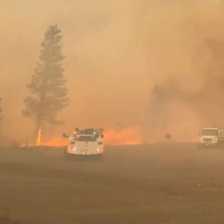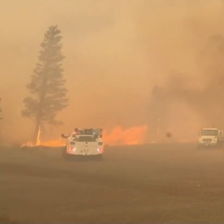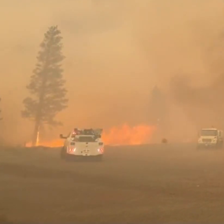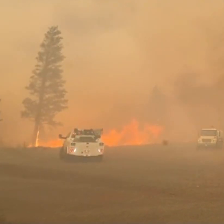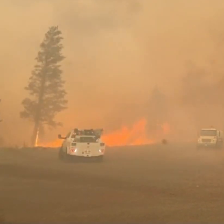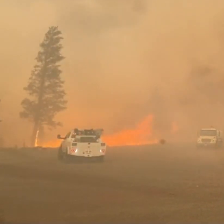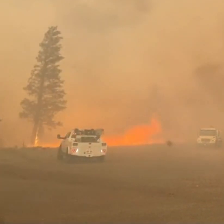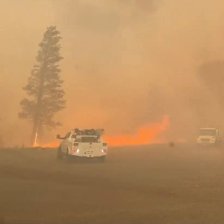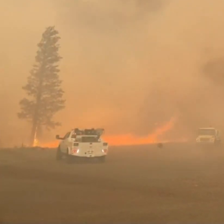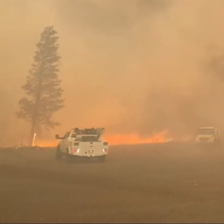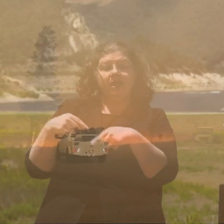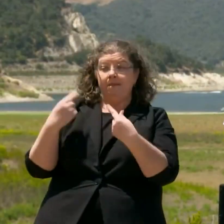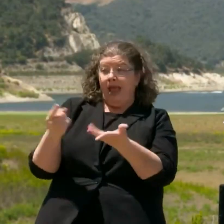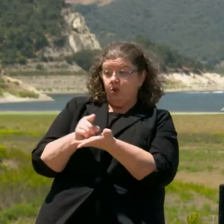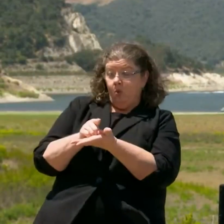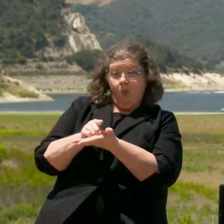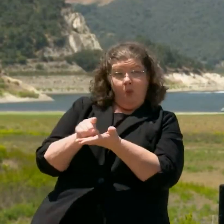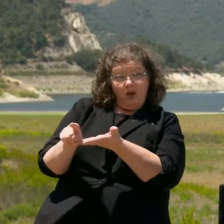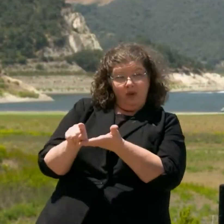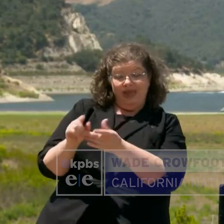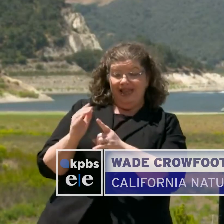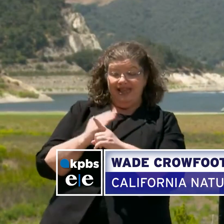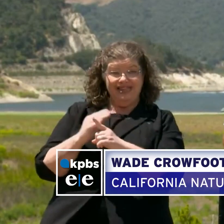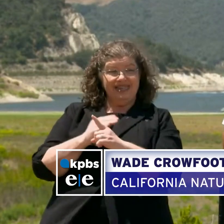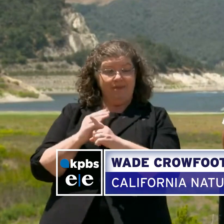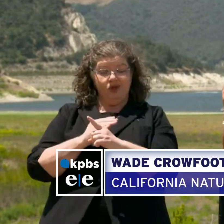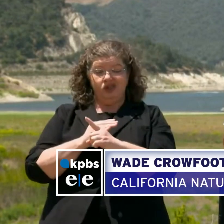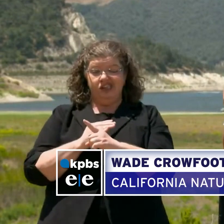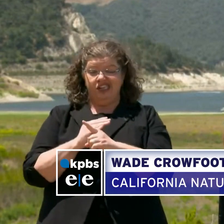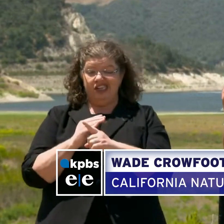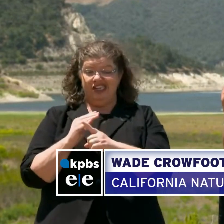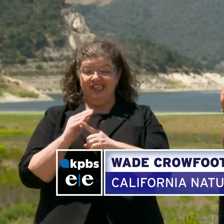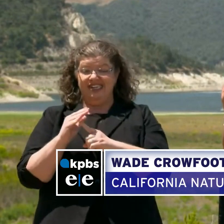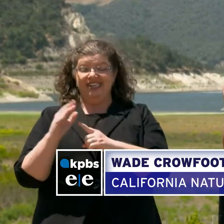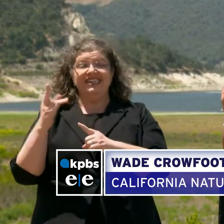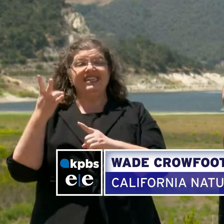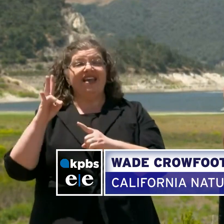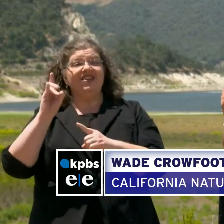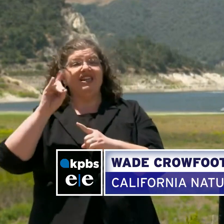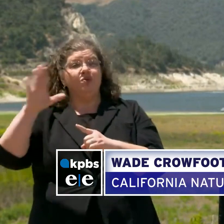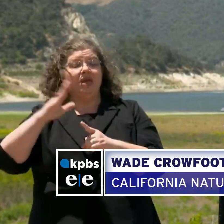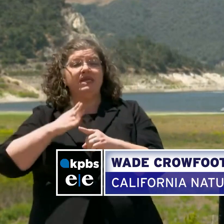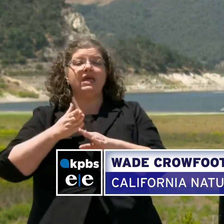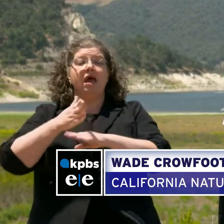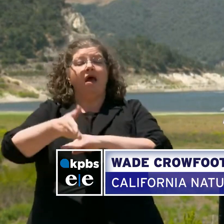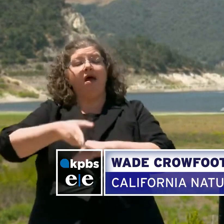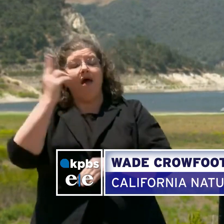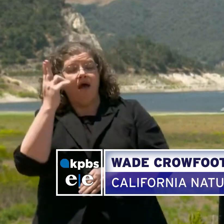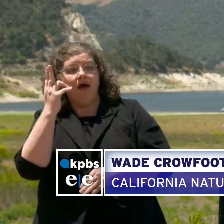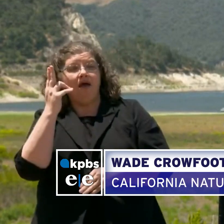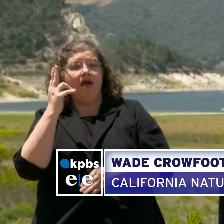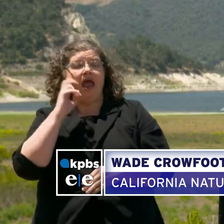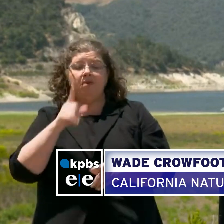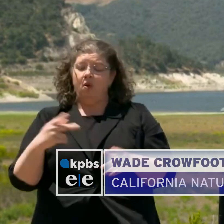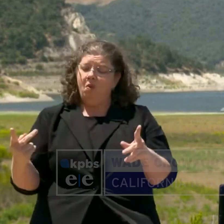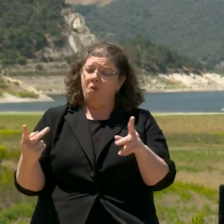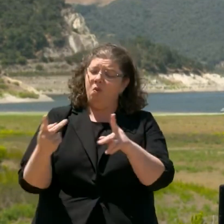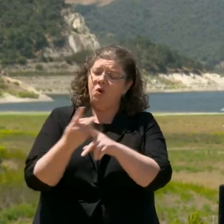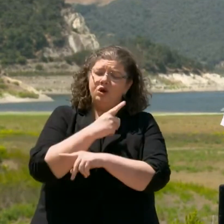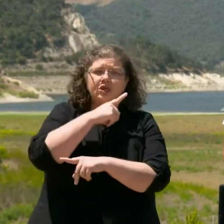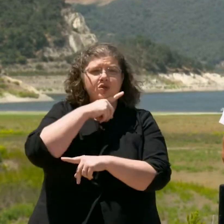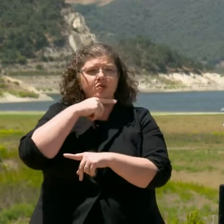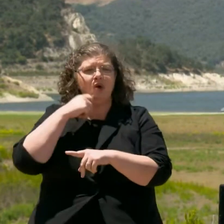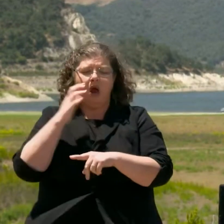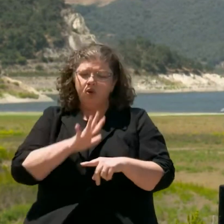ever. In the past week, temperatures as high as 17 degrees above average have exacerbated drought